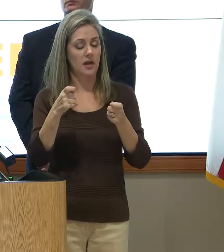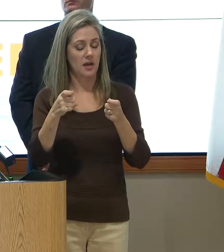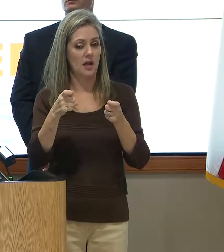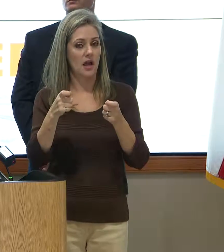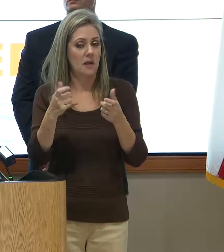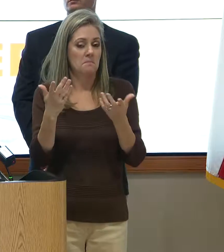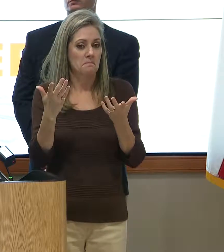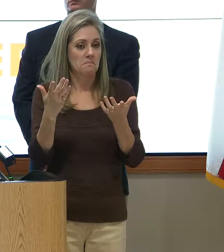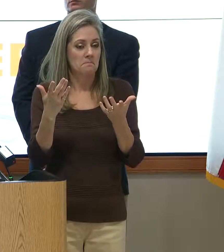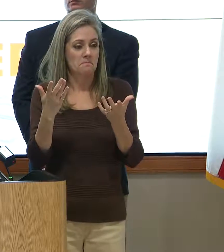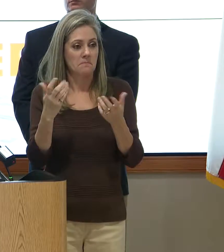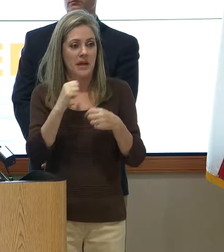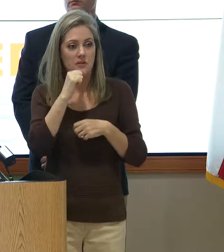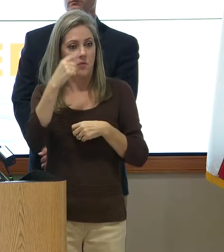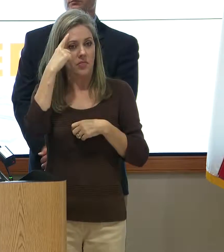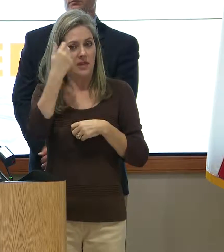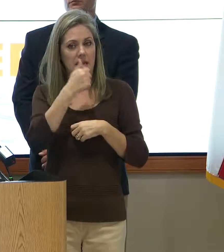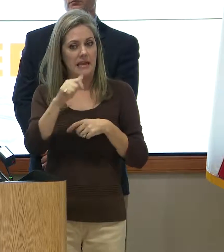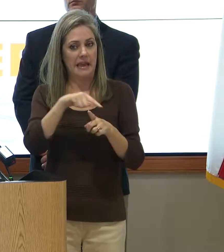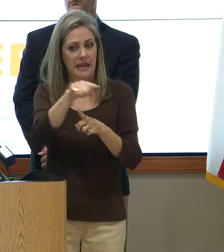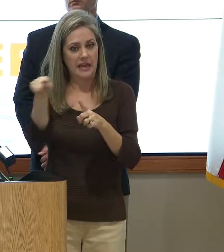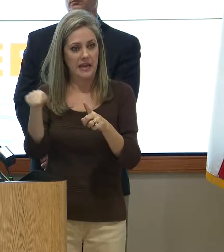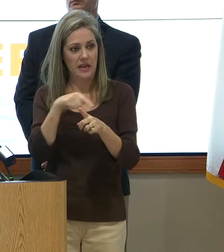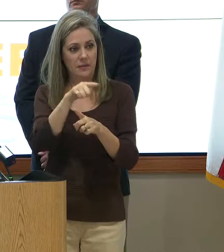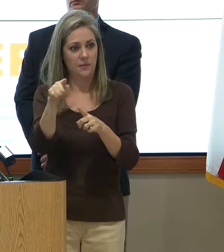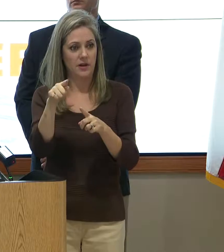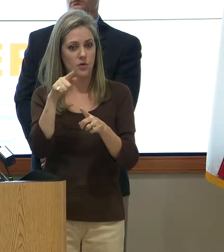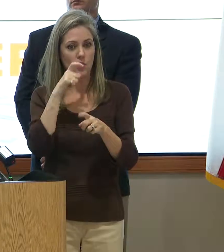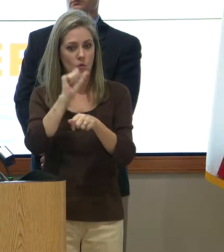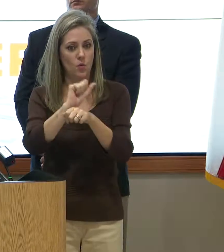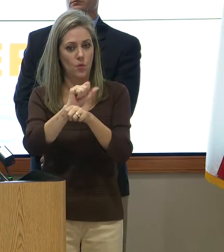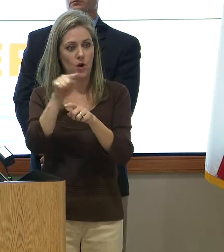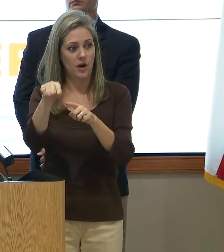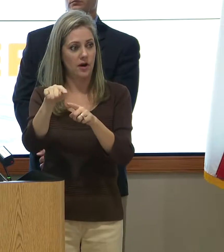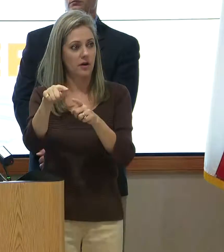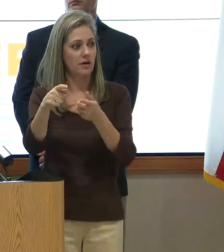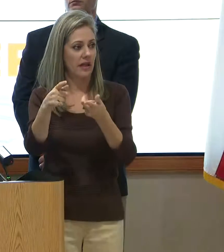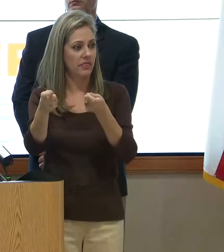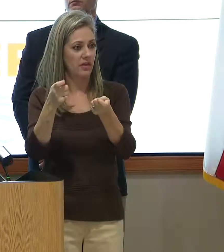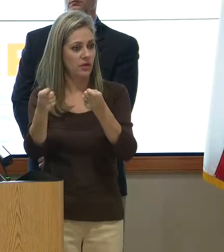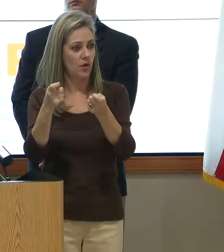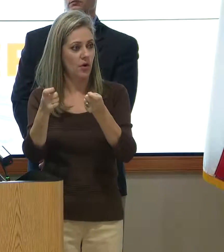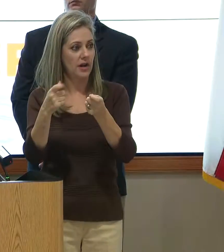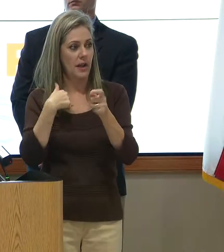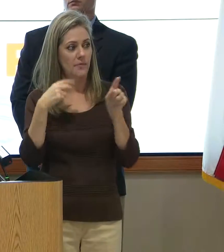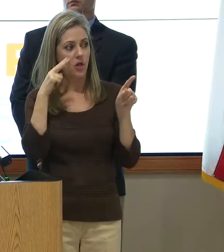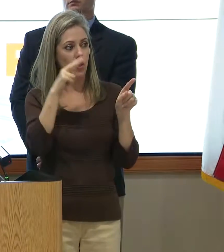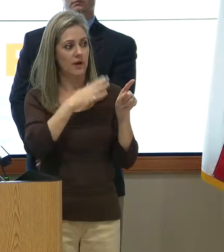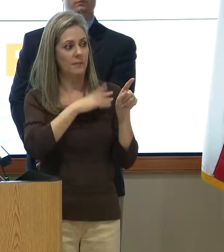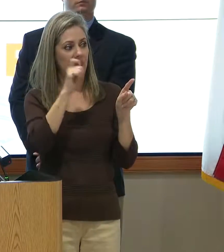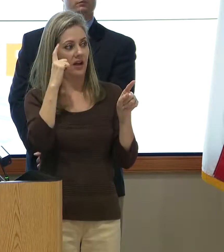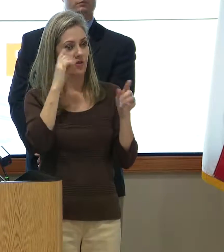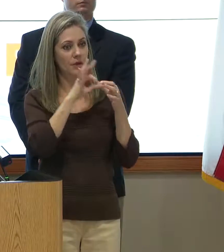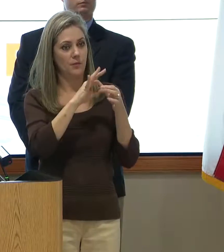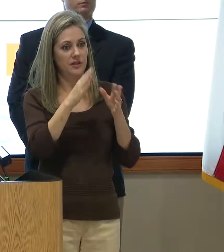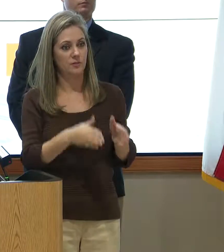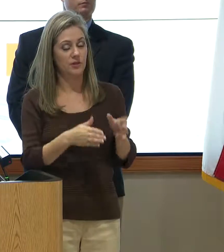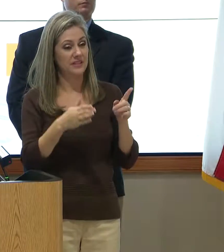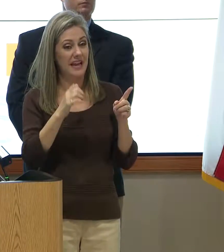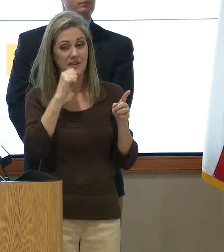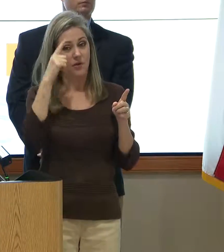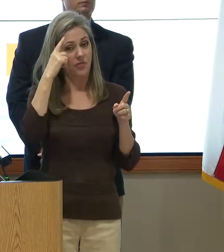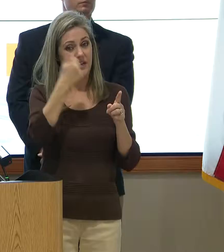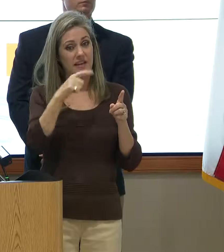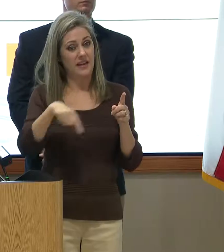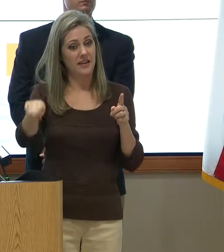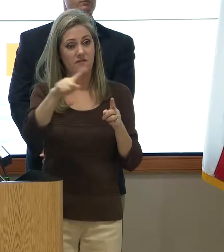I don't believe any of the members of that authority, I'm looking at my government relations person, I don't know if she knows the answer, I don't believe any of them are